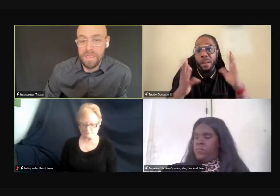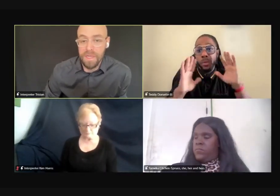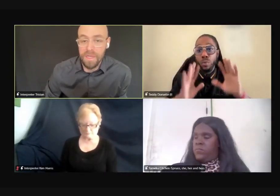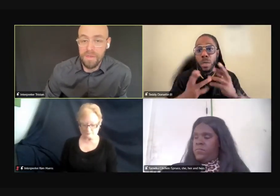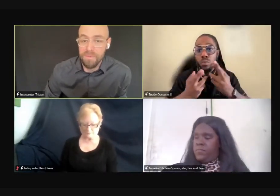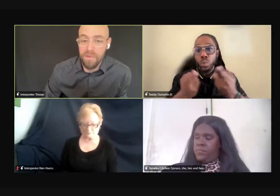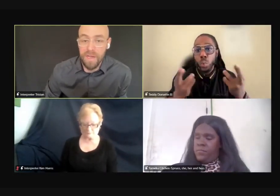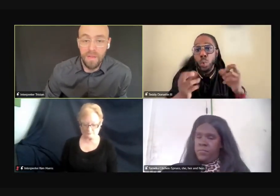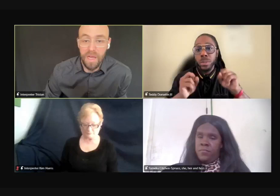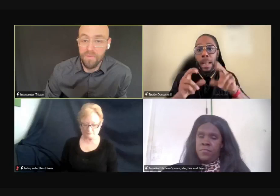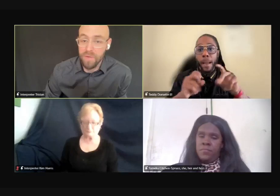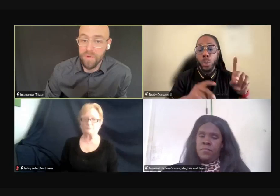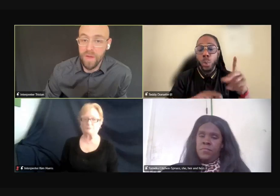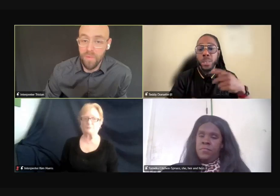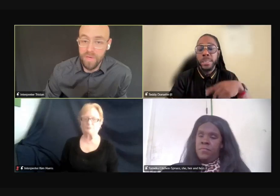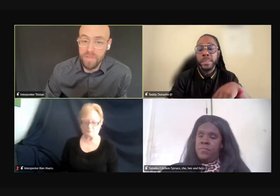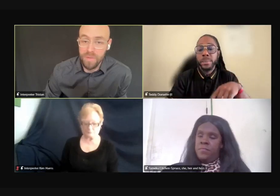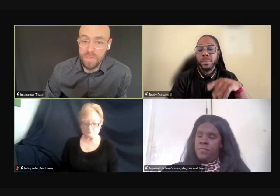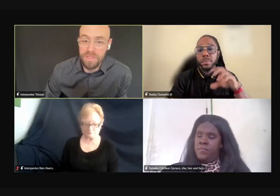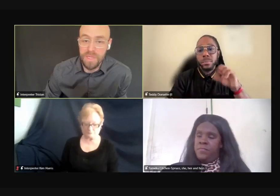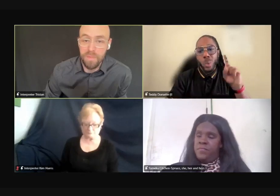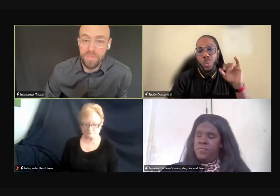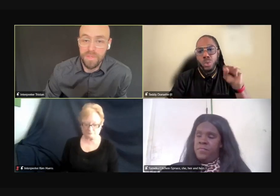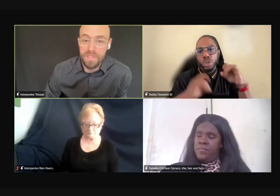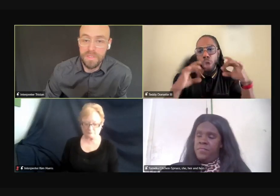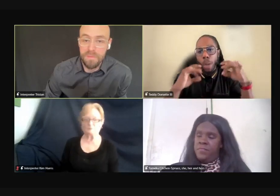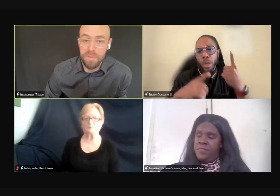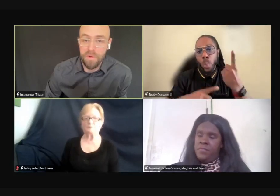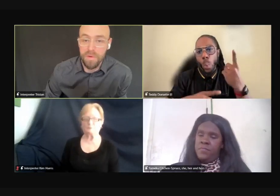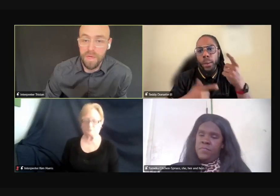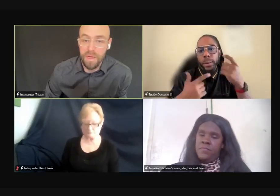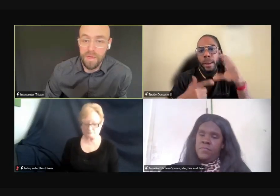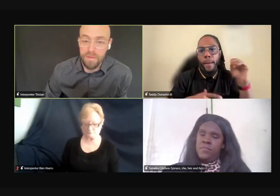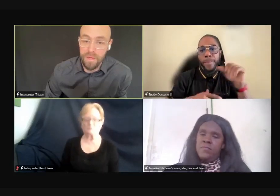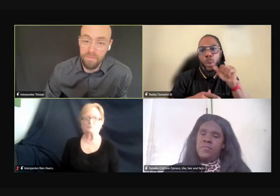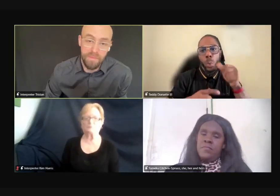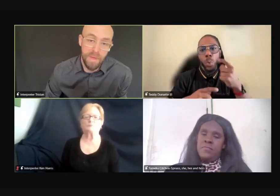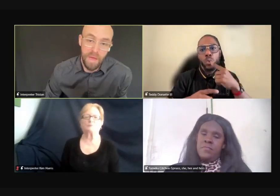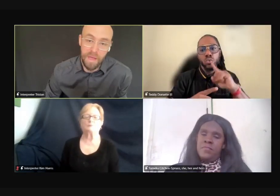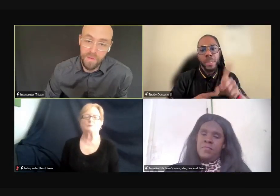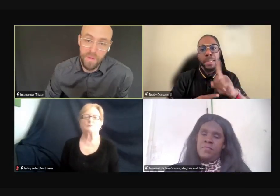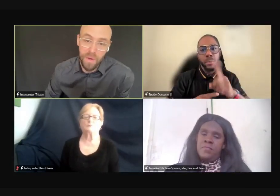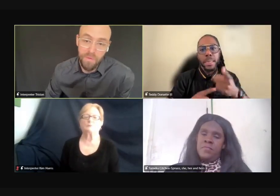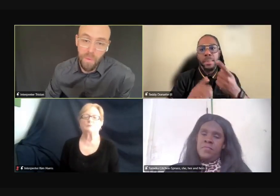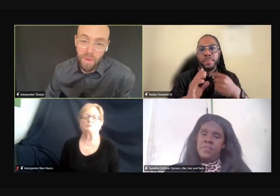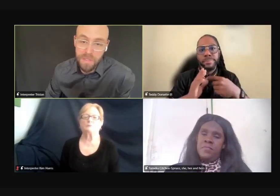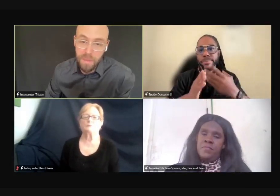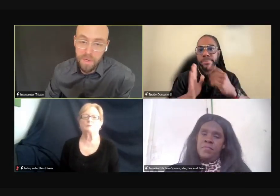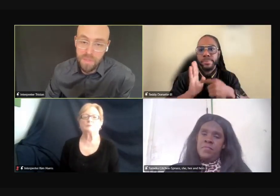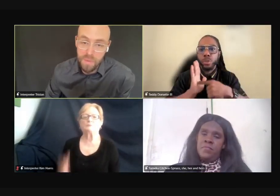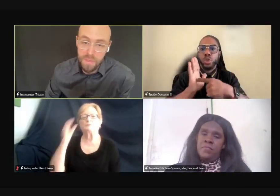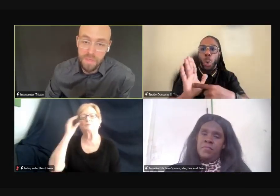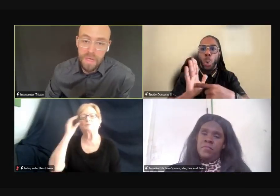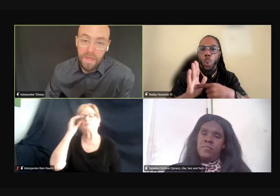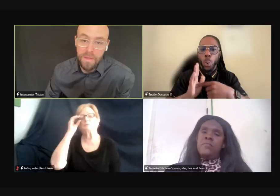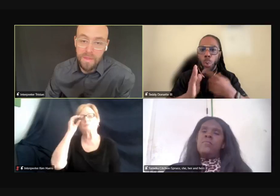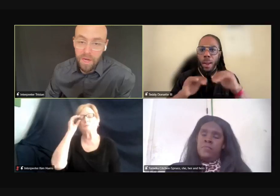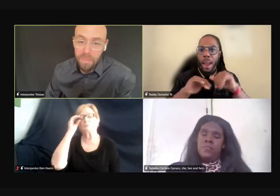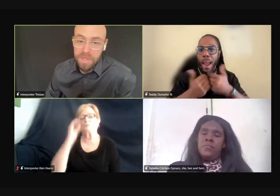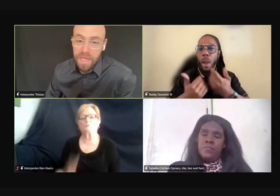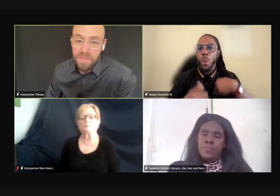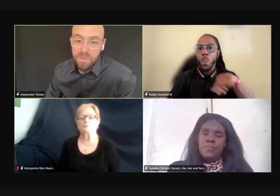companies, and they provide a lot of really great resources and opportunities to people, uh, that I do only know of the one Starbucks store